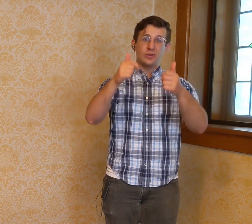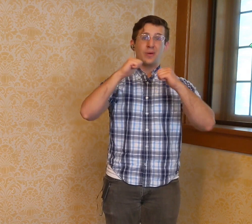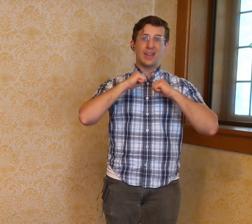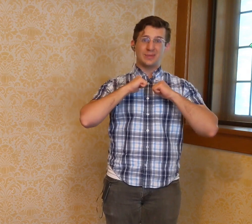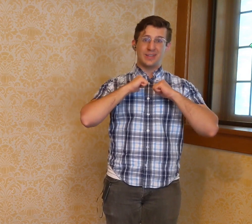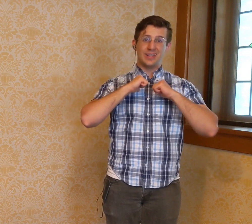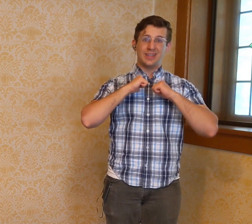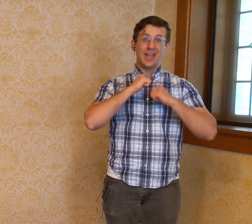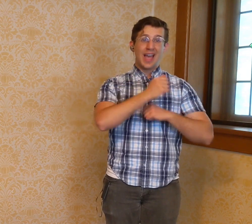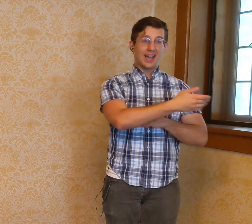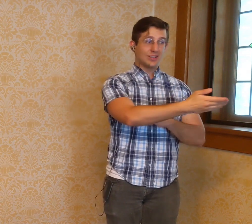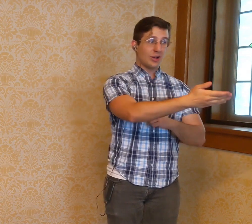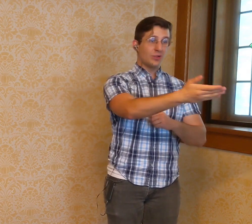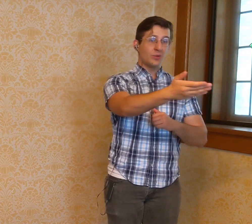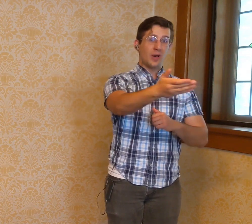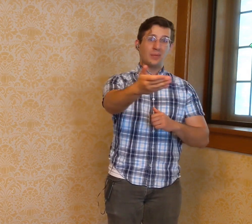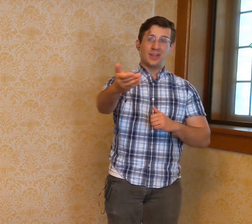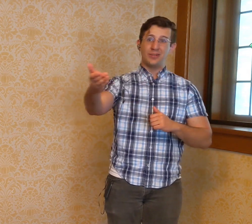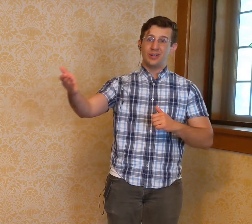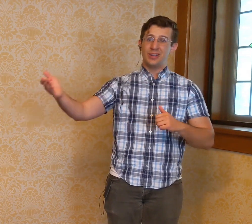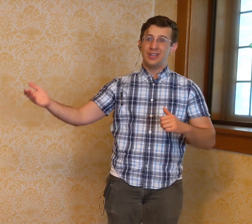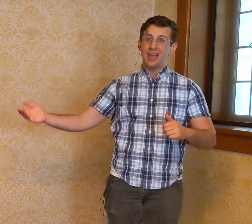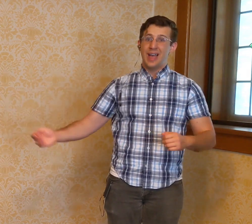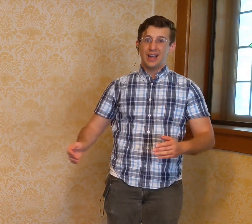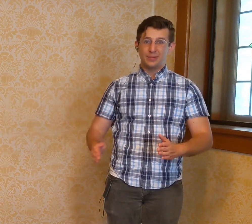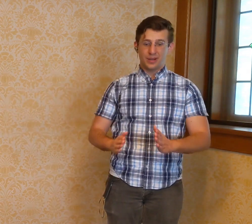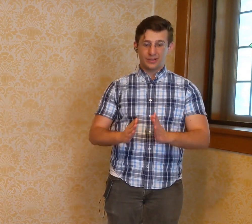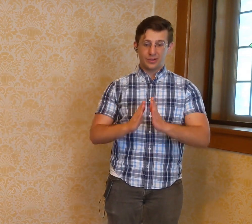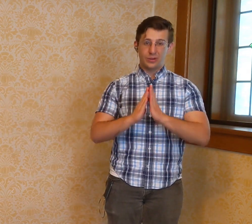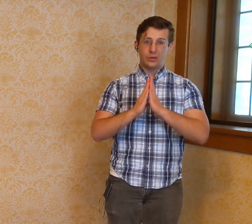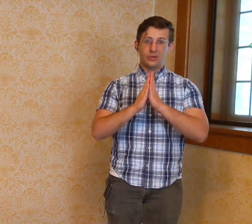earth